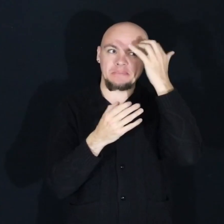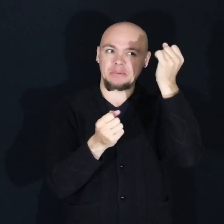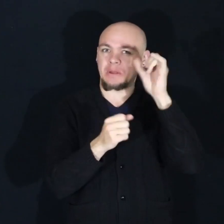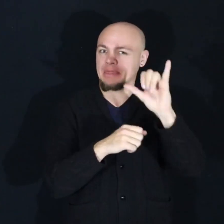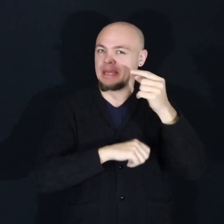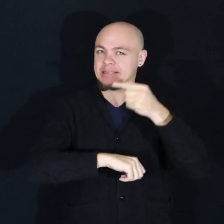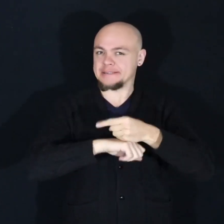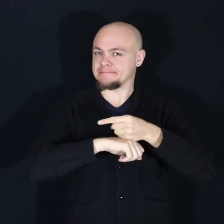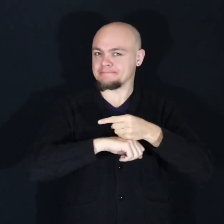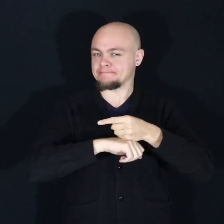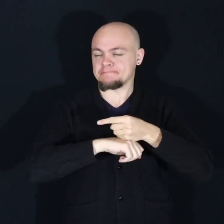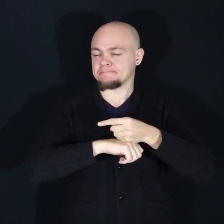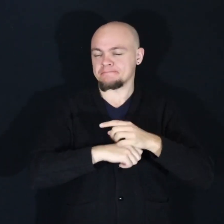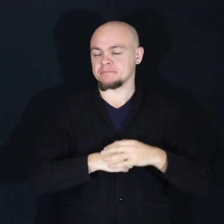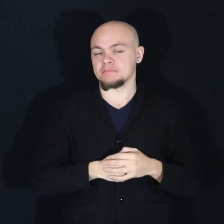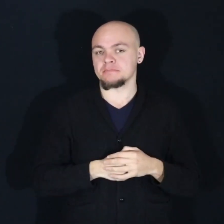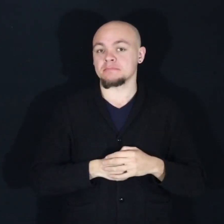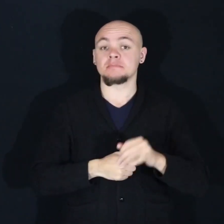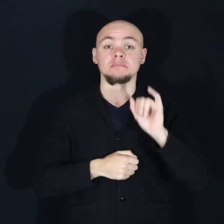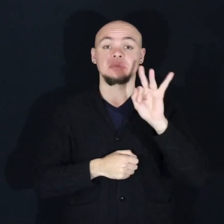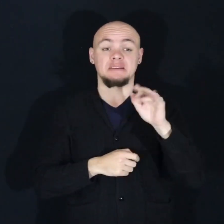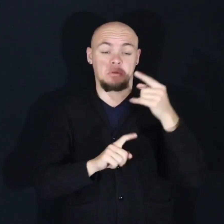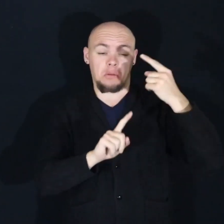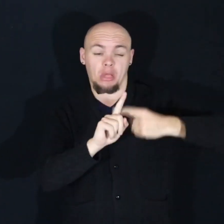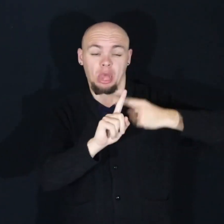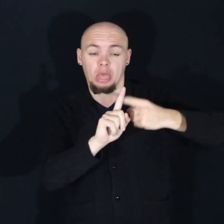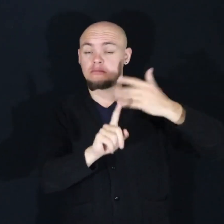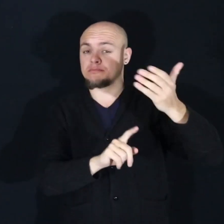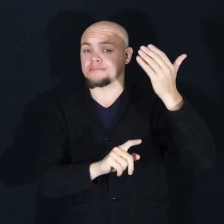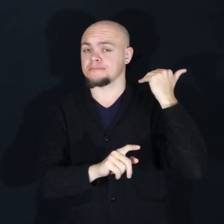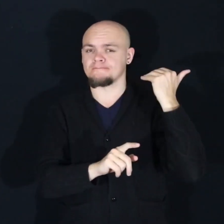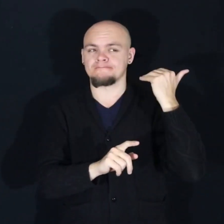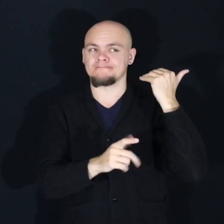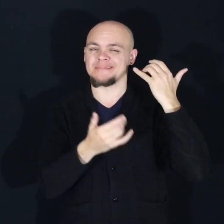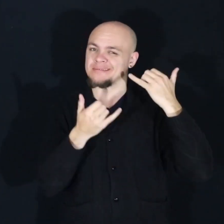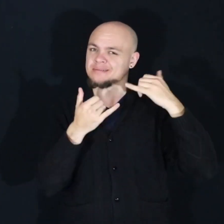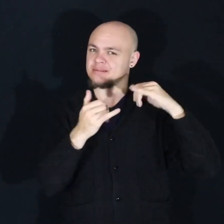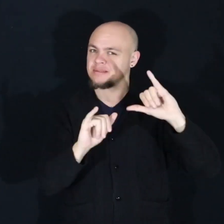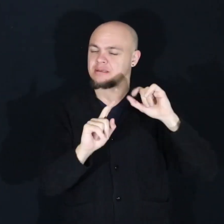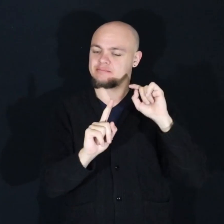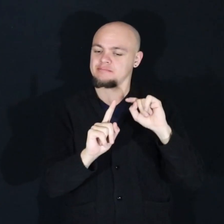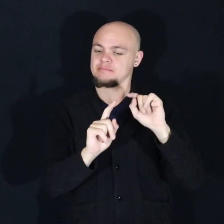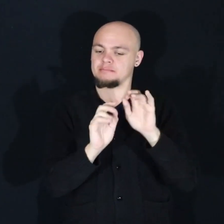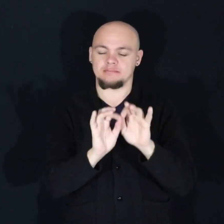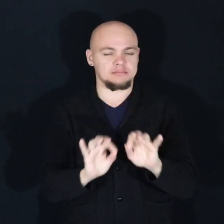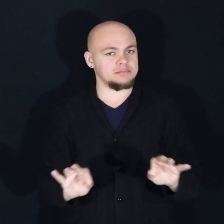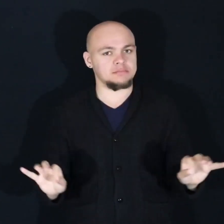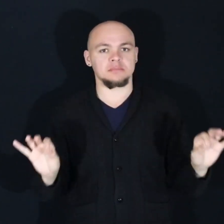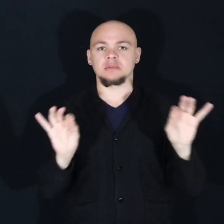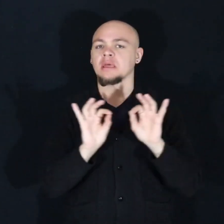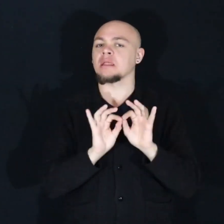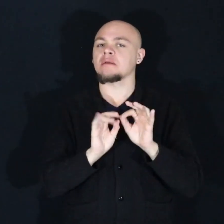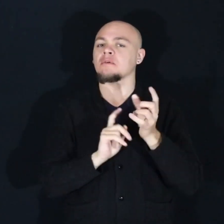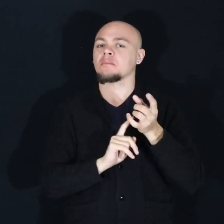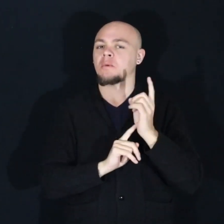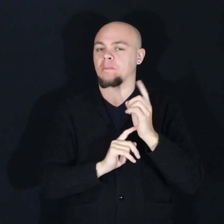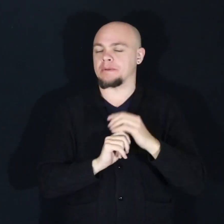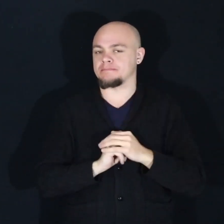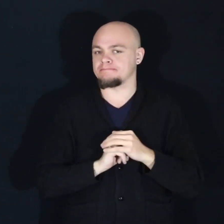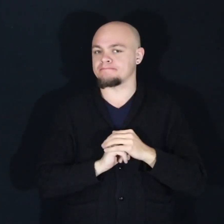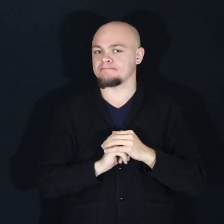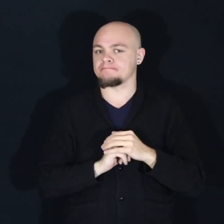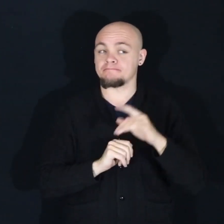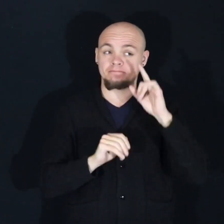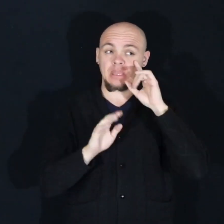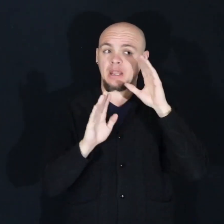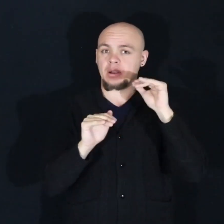day. And even if it was months ago, to me, it was still a significant moment of my life, which is why I hope to